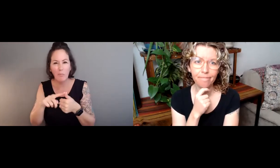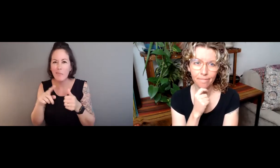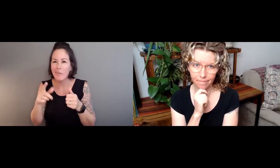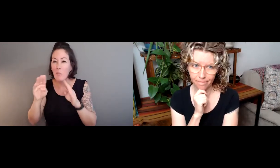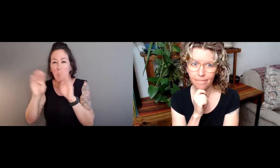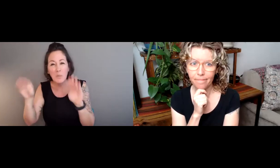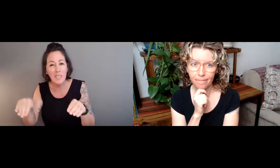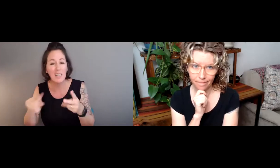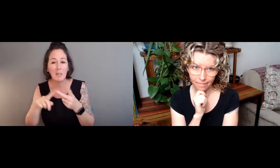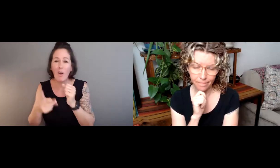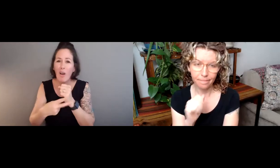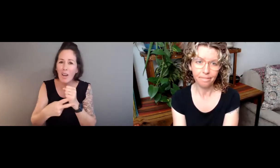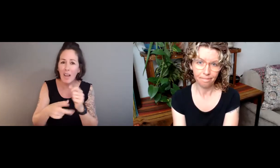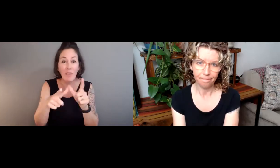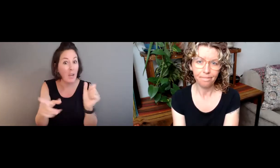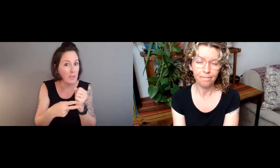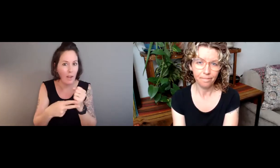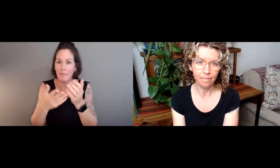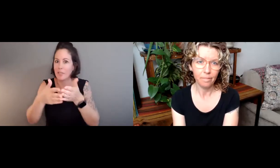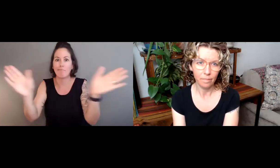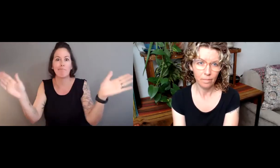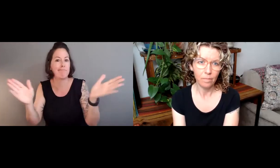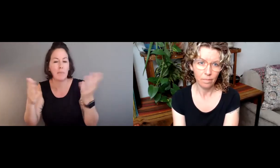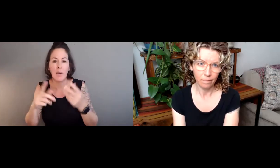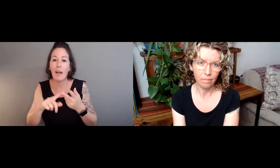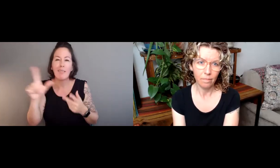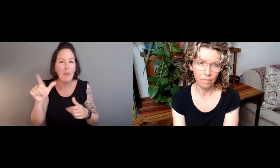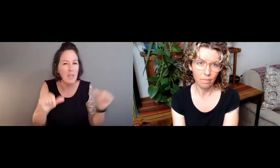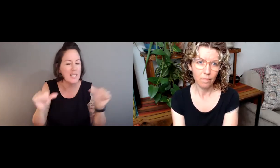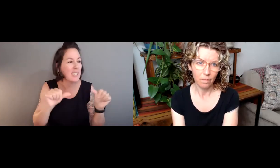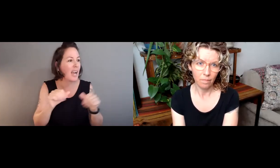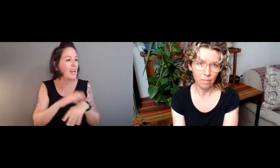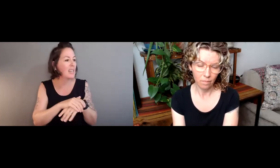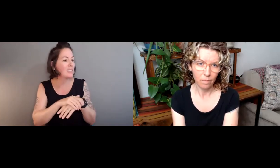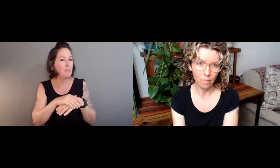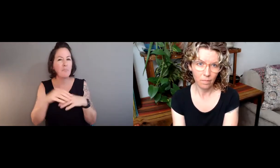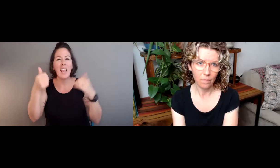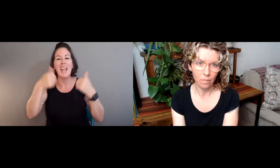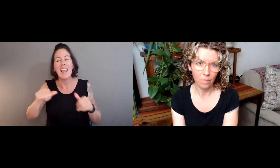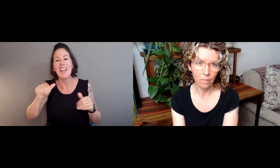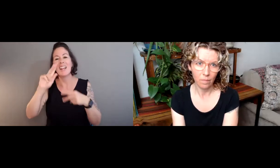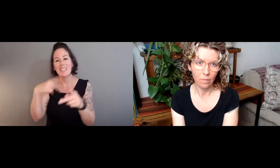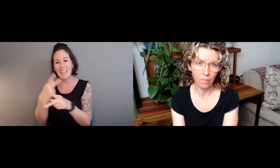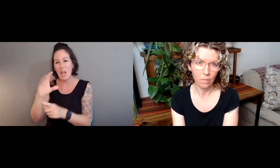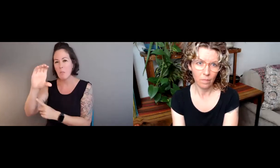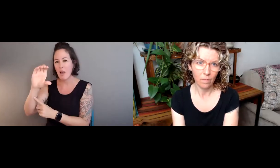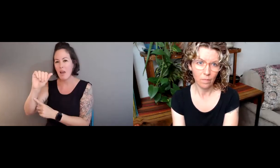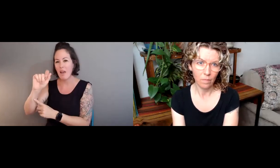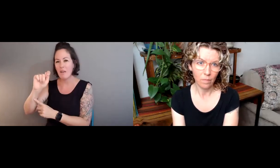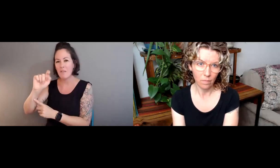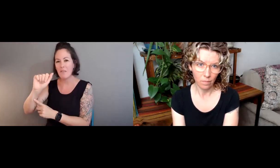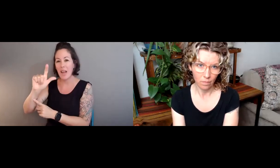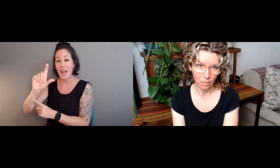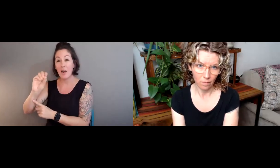We have to think about archiving in general. Archiving systems, language archiving, library sciences.